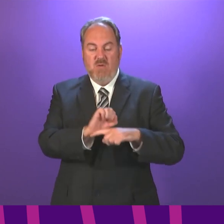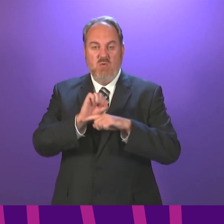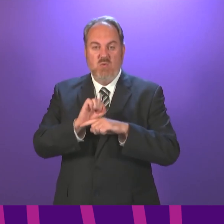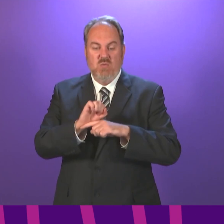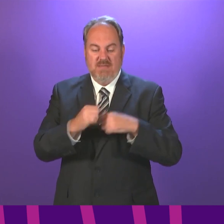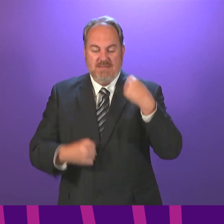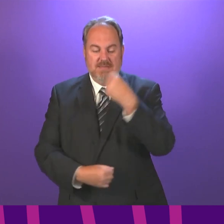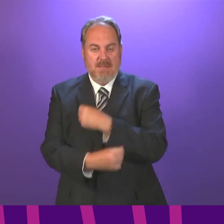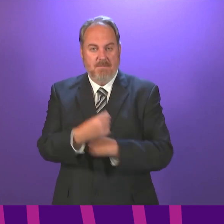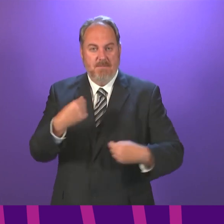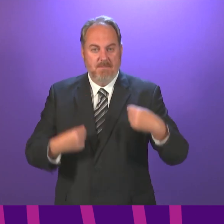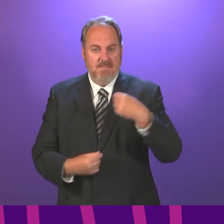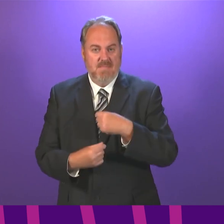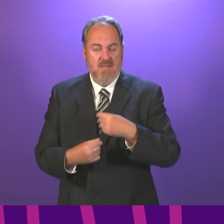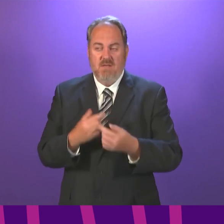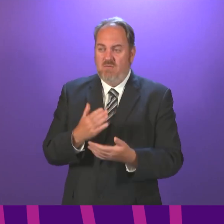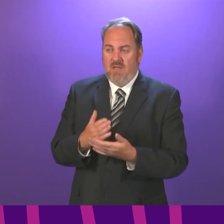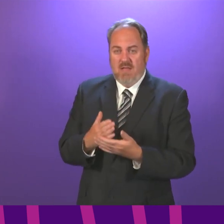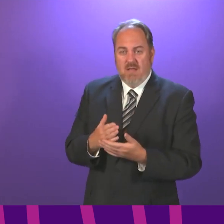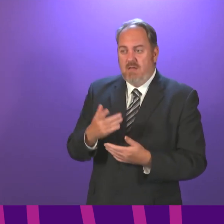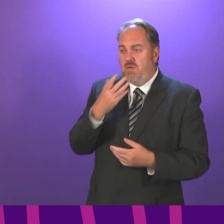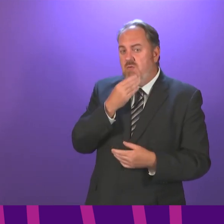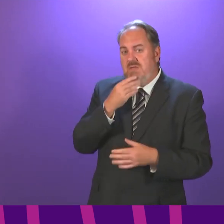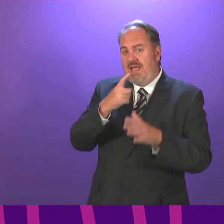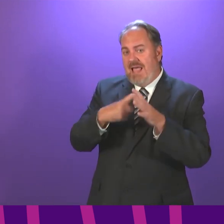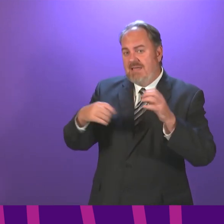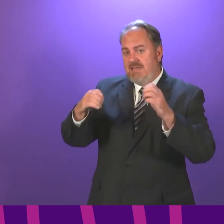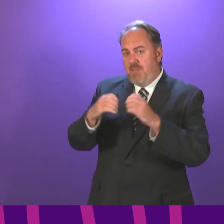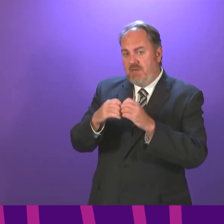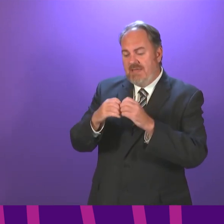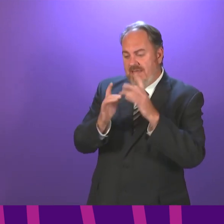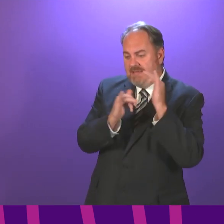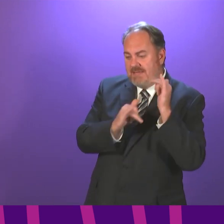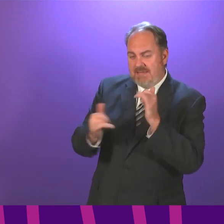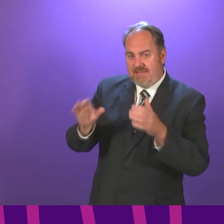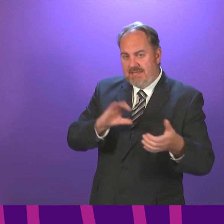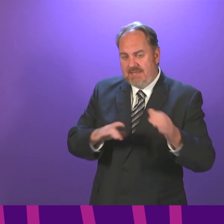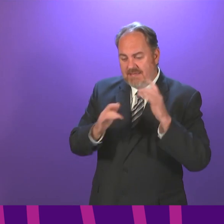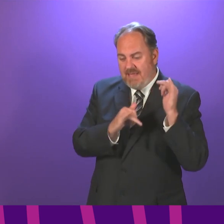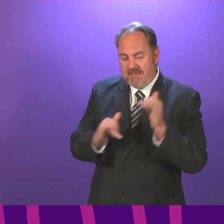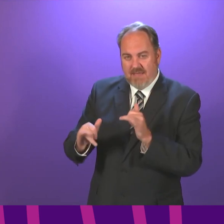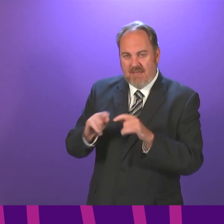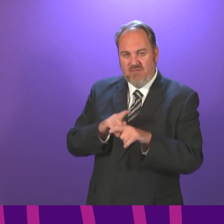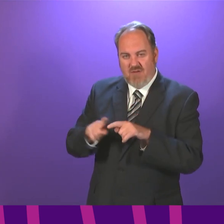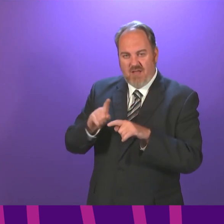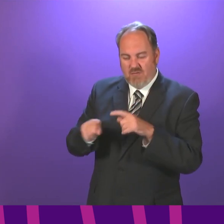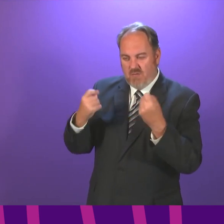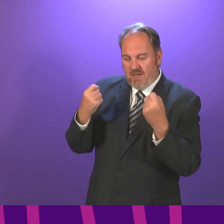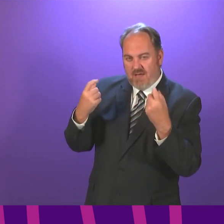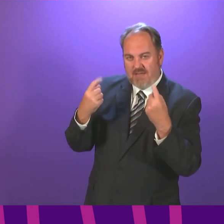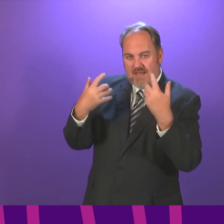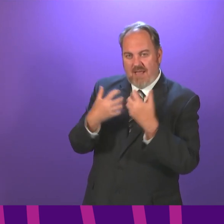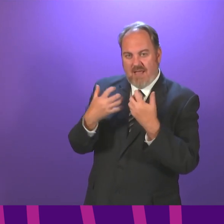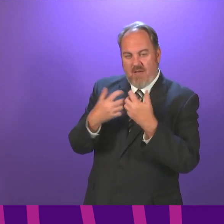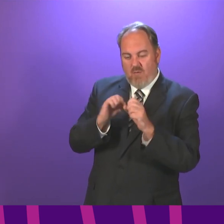Officer is to focus on using antibody tests to improve our understanding of COVID and in the